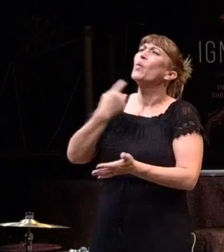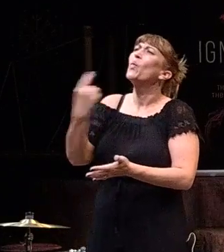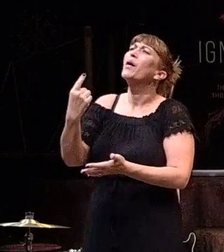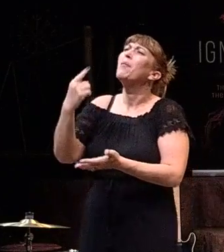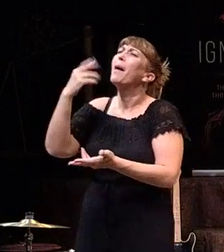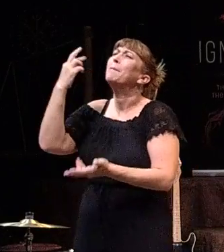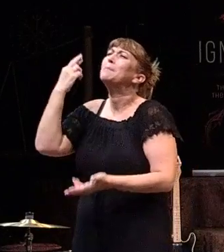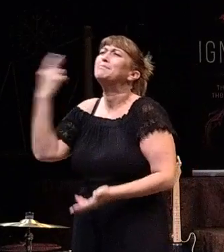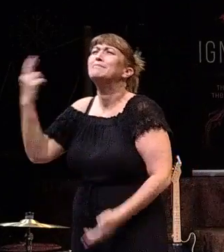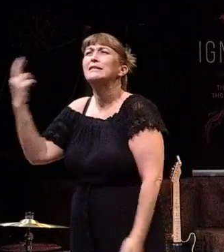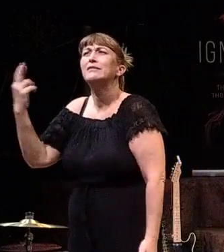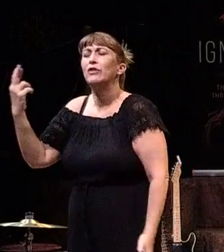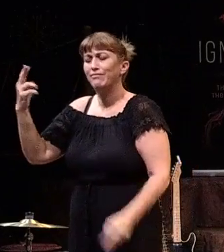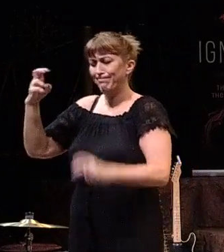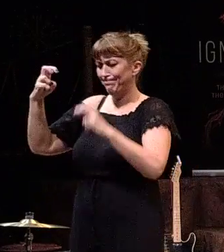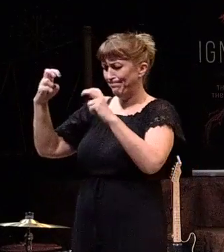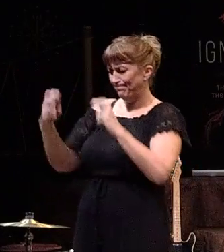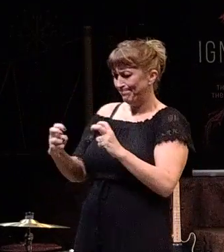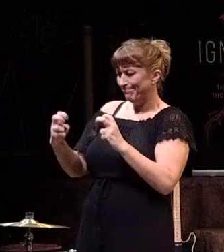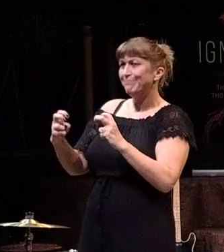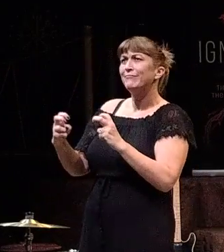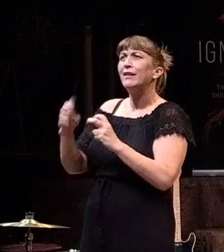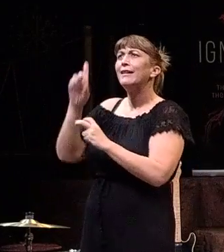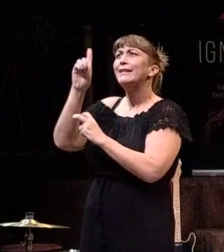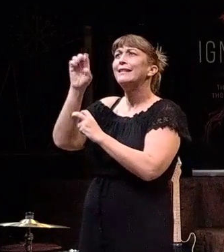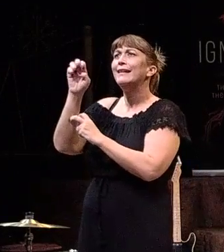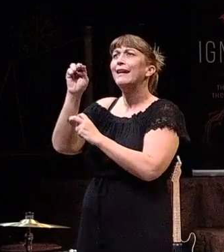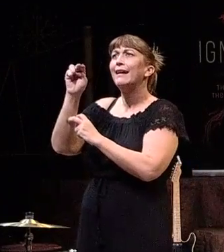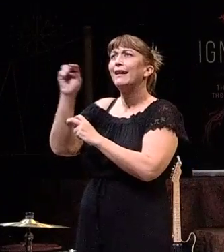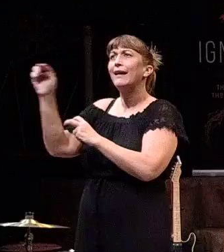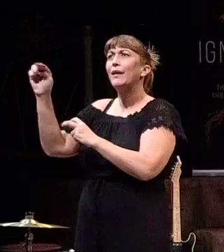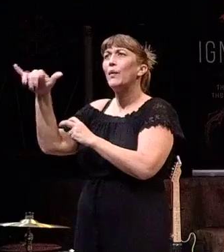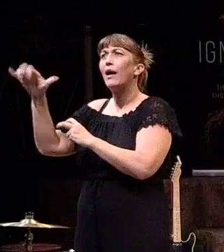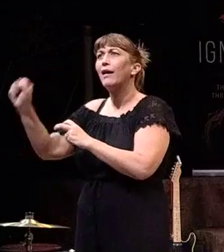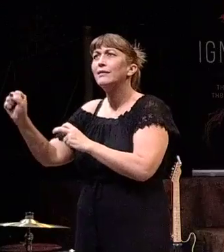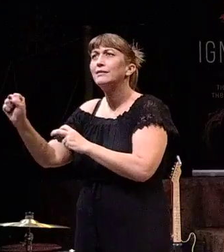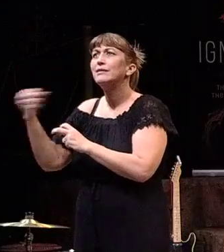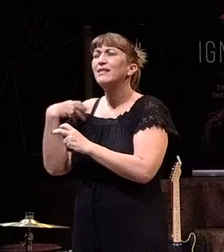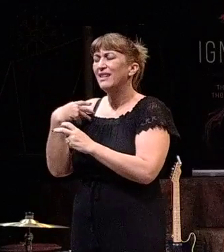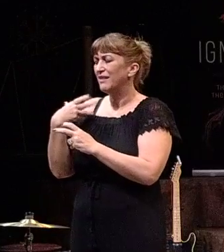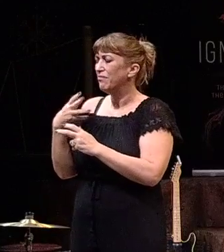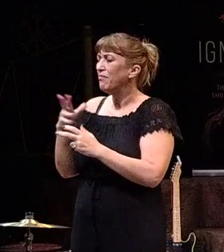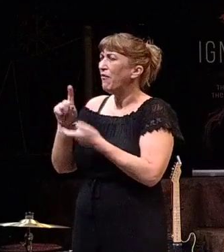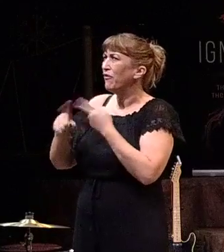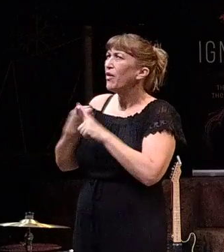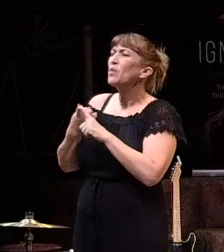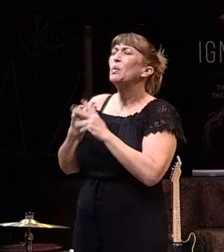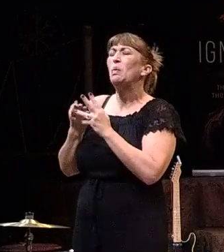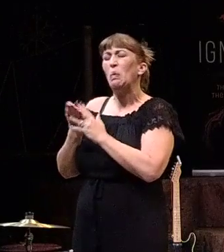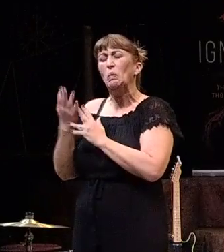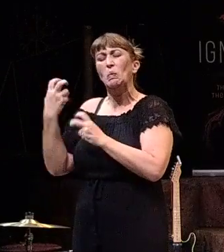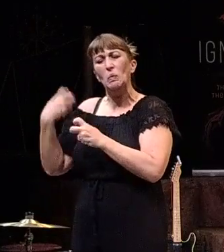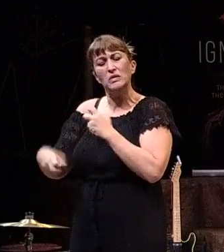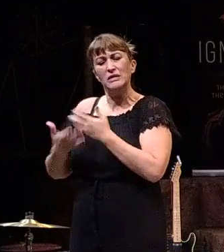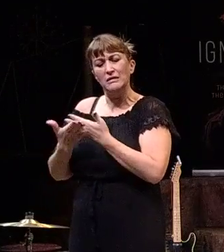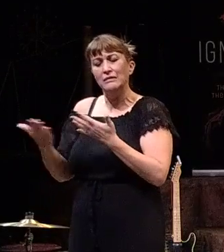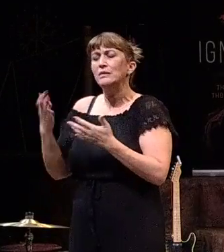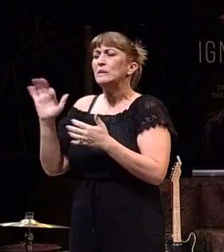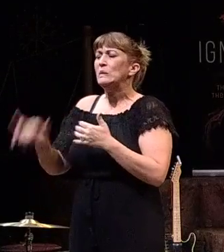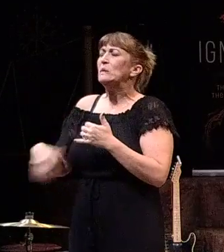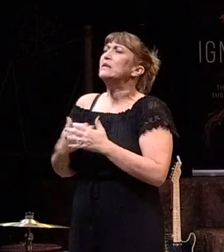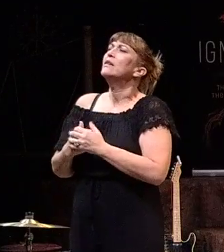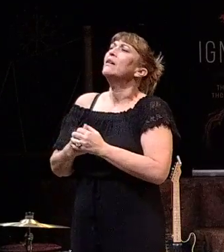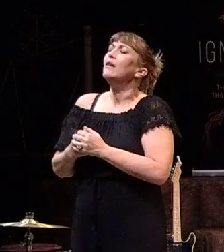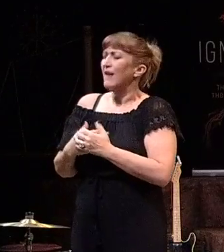we sat down, I remember, at a Denny's. And he was going through some stuff, and I was like, well, what's going on, man? Let me know.